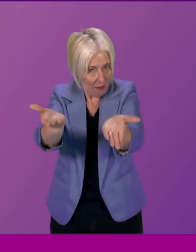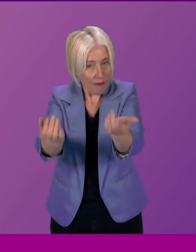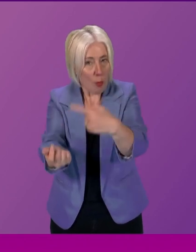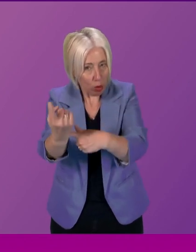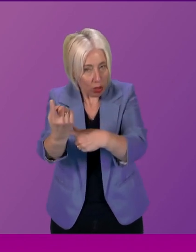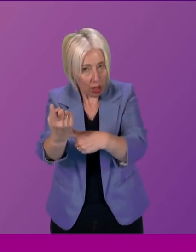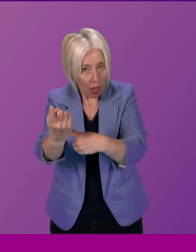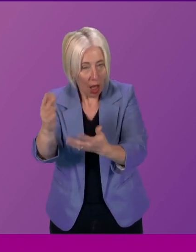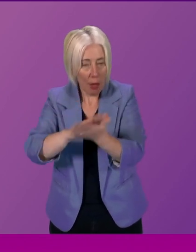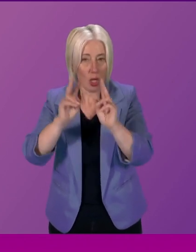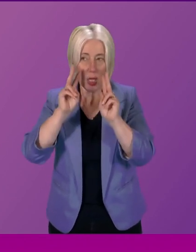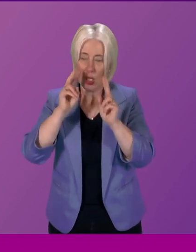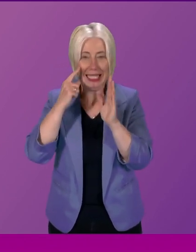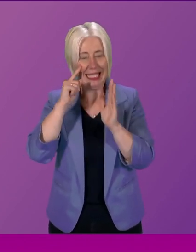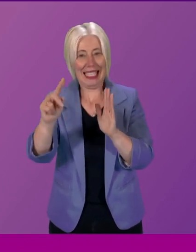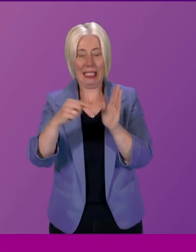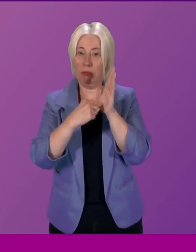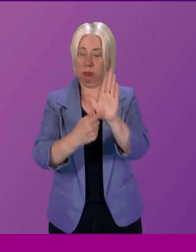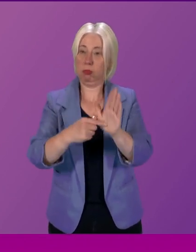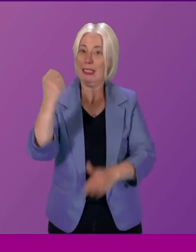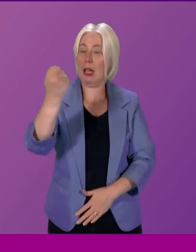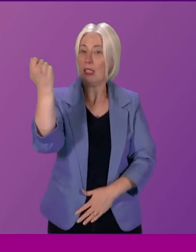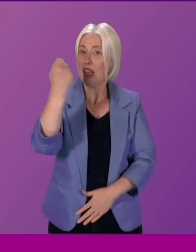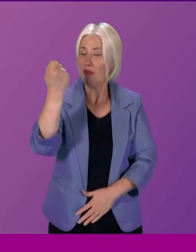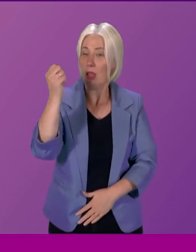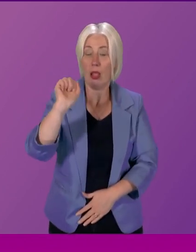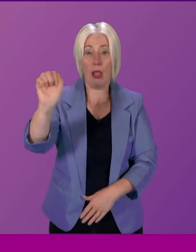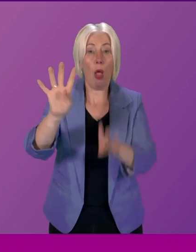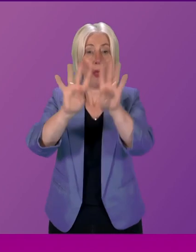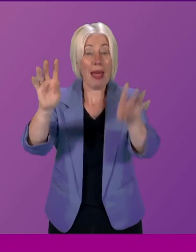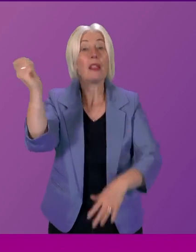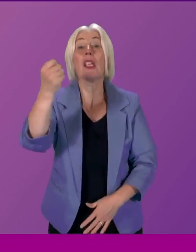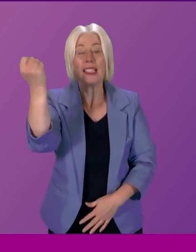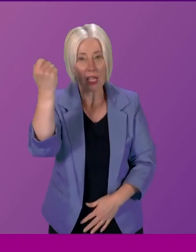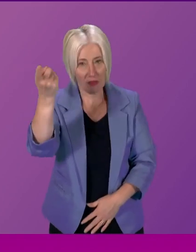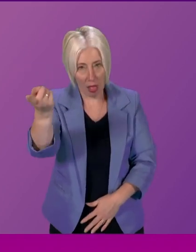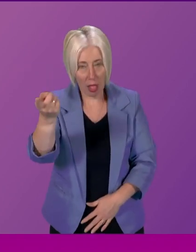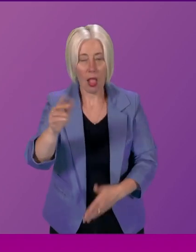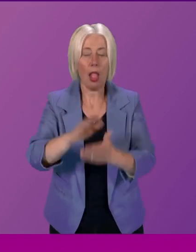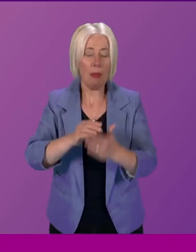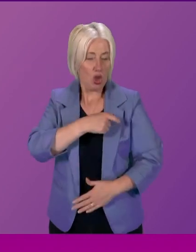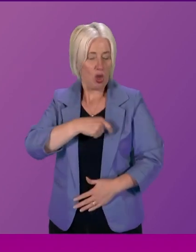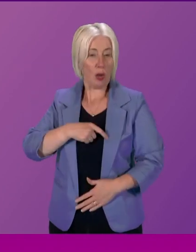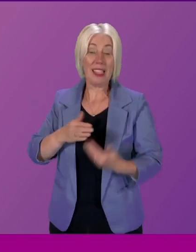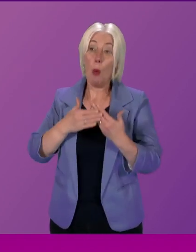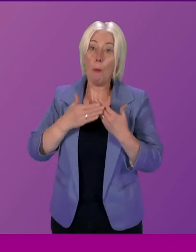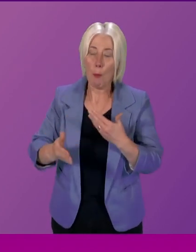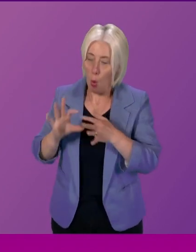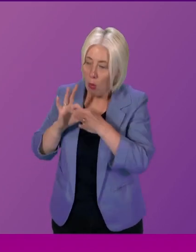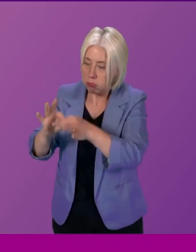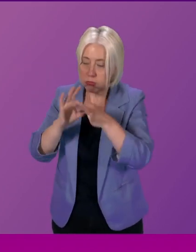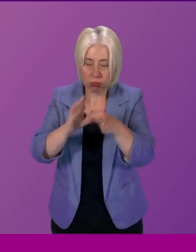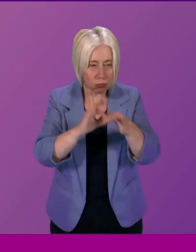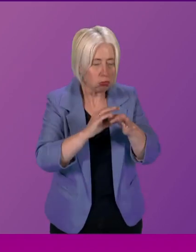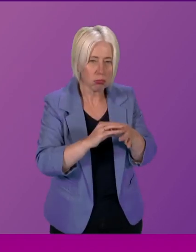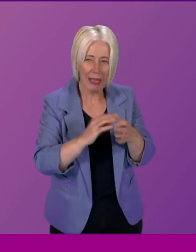really showed the success that we had and while the panel itself was a success the committee then carried out further engagement to see what